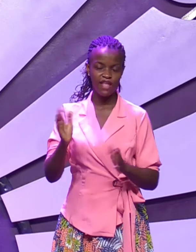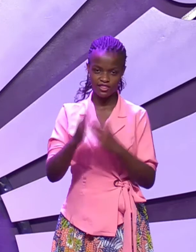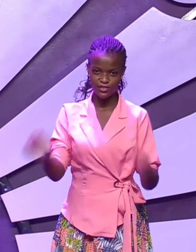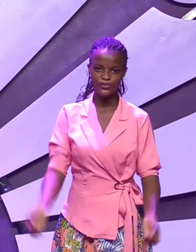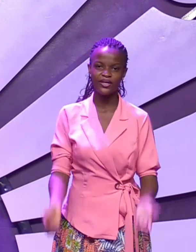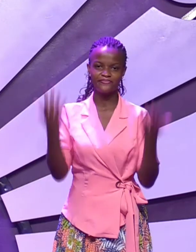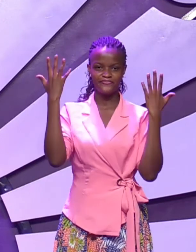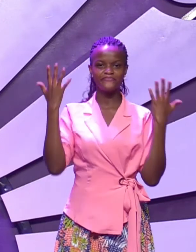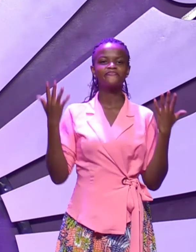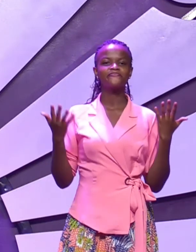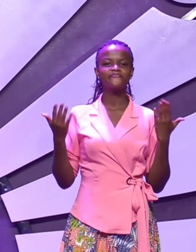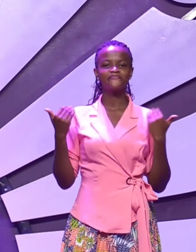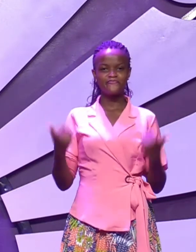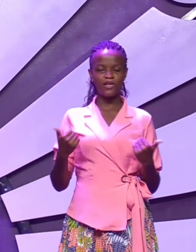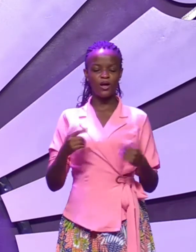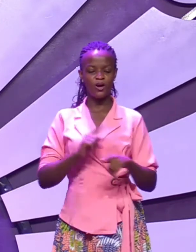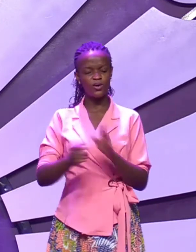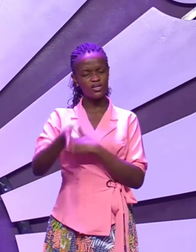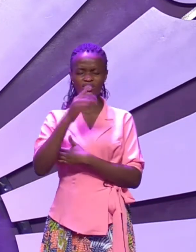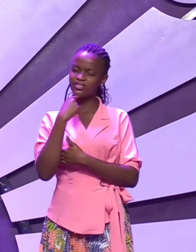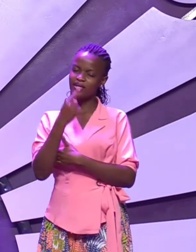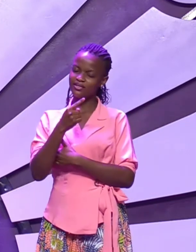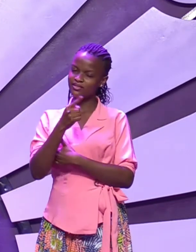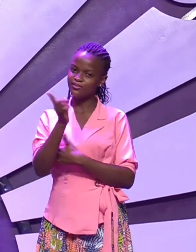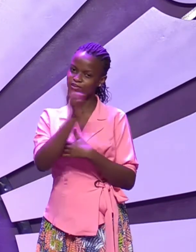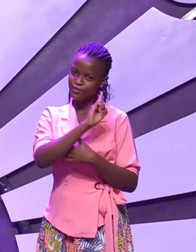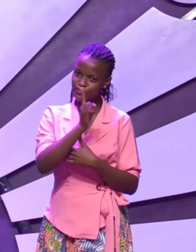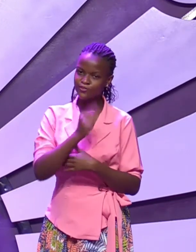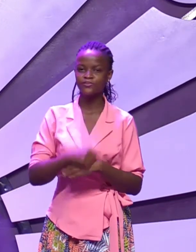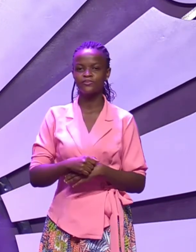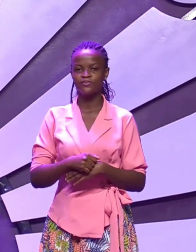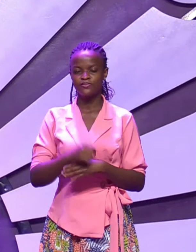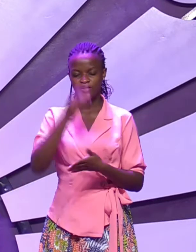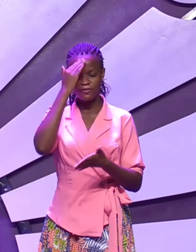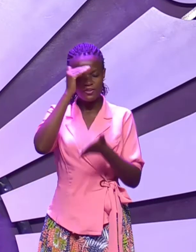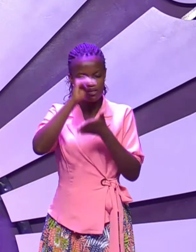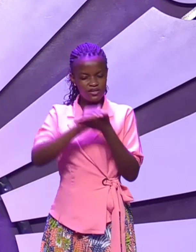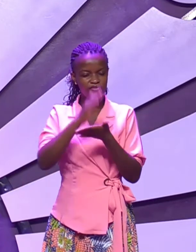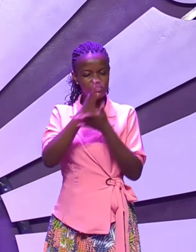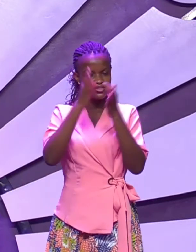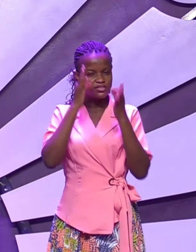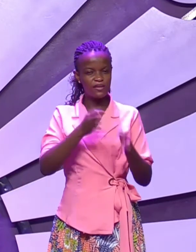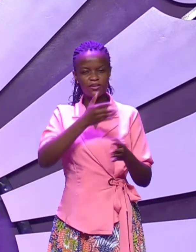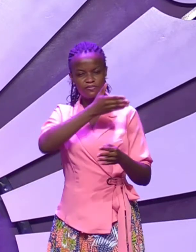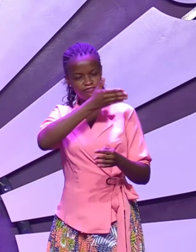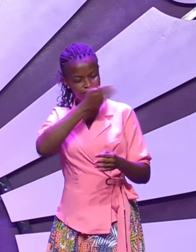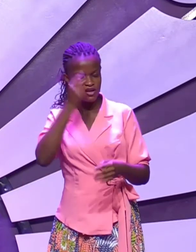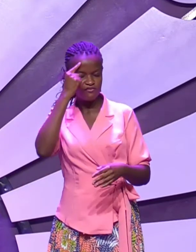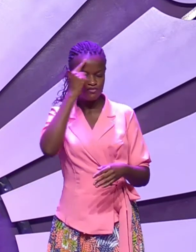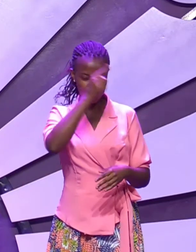hallelujah so when God says no believe he has something far better for